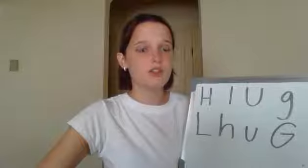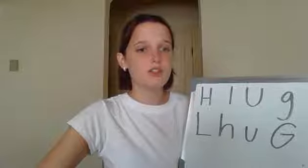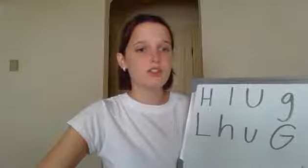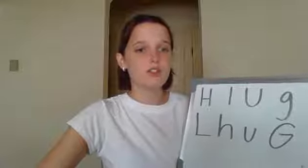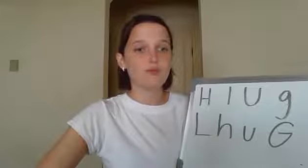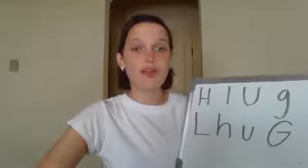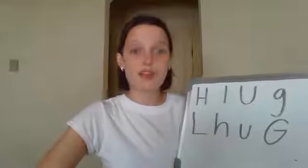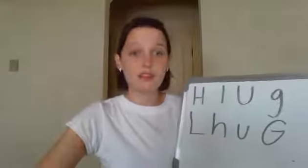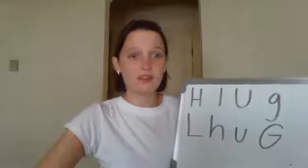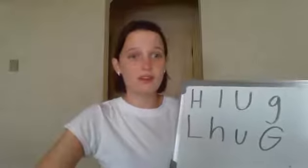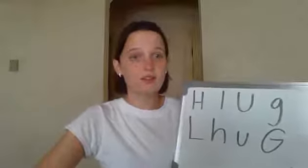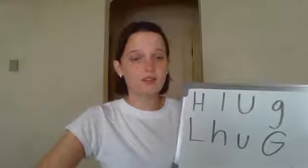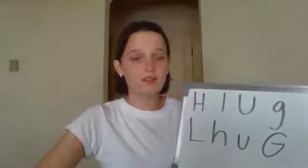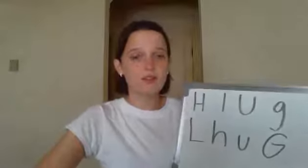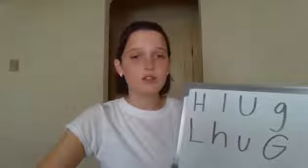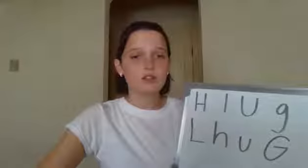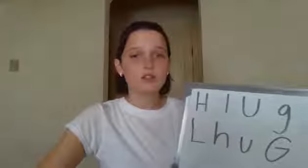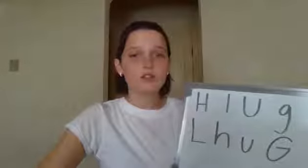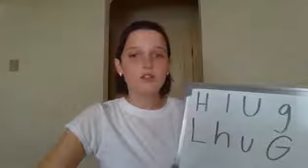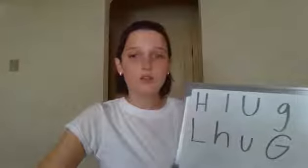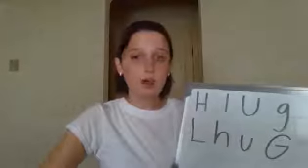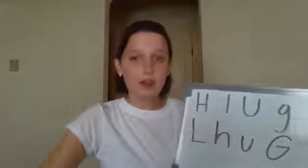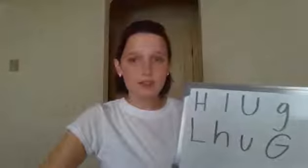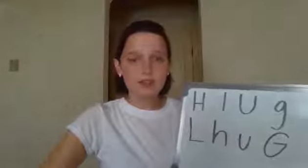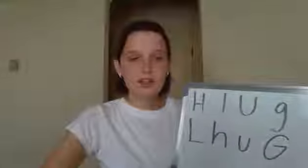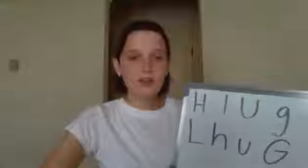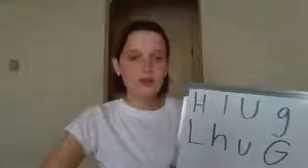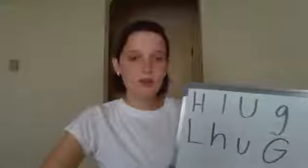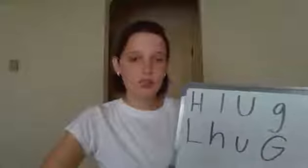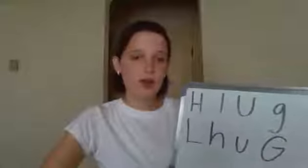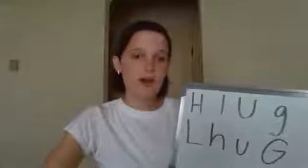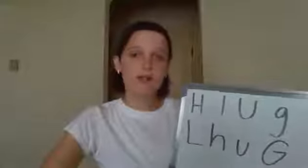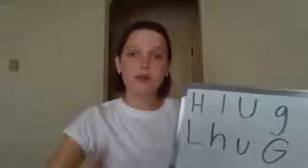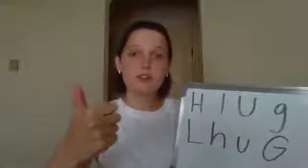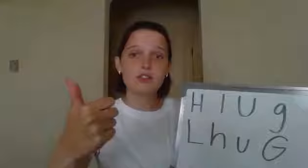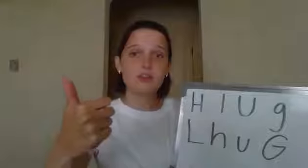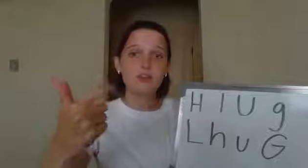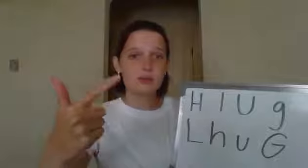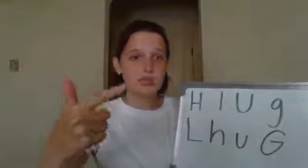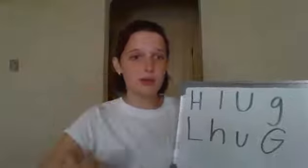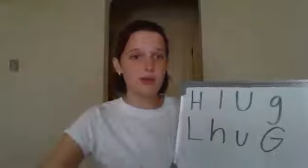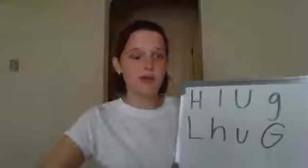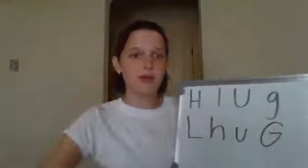to writing these letters. So pause the video. Make sure you have your pencil and your piece of paper.